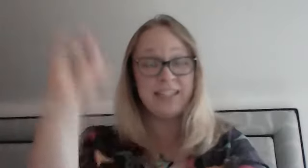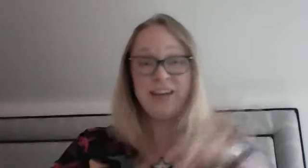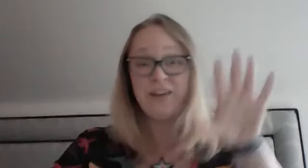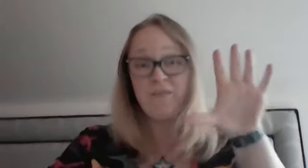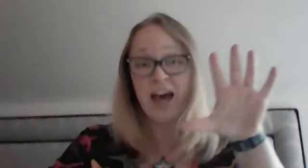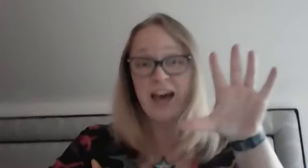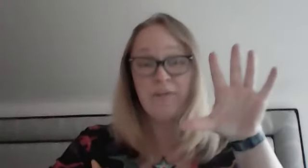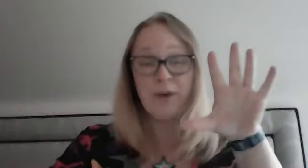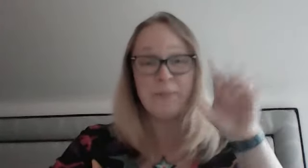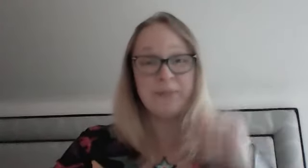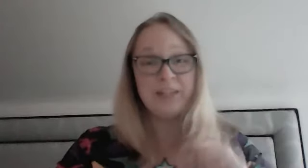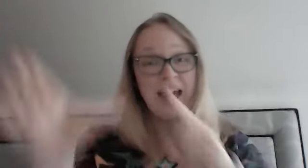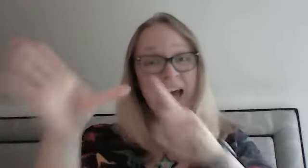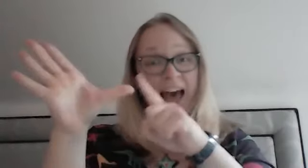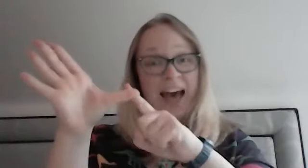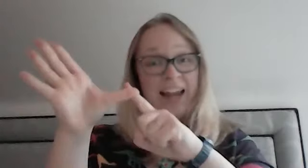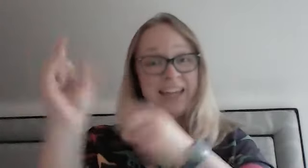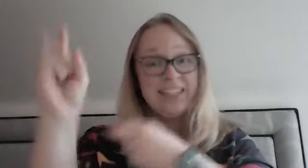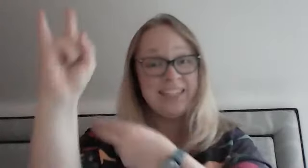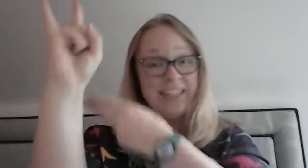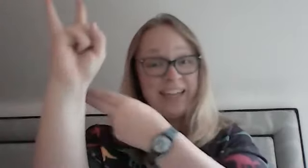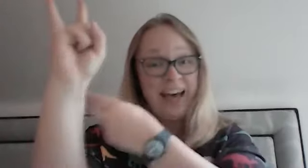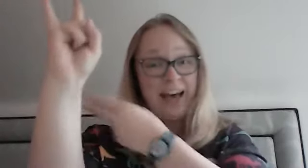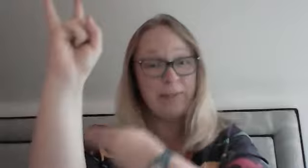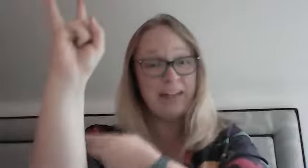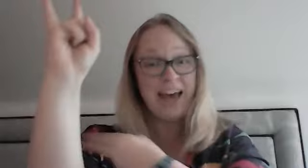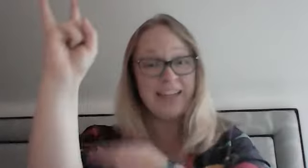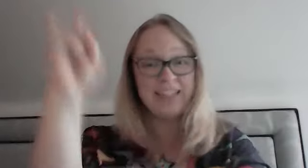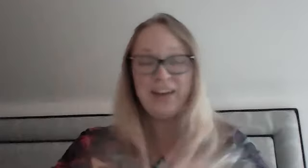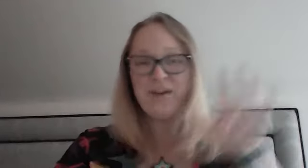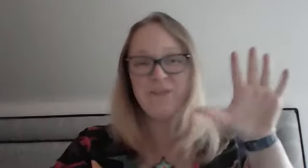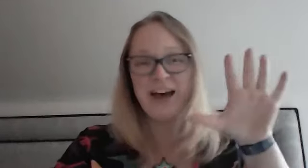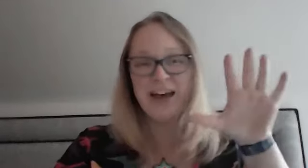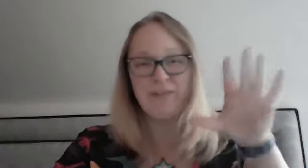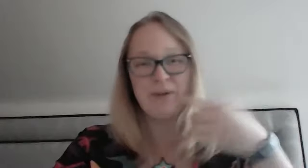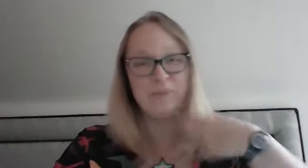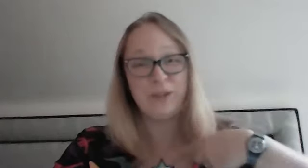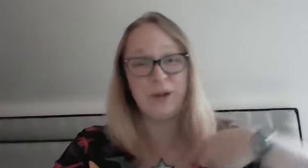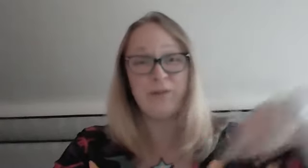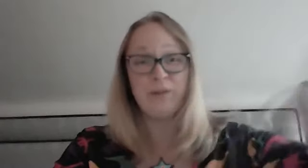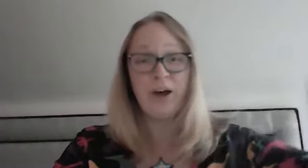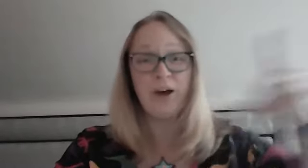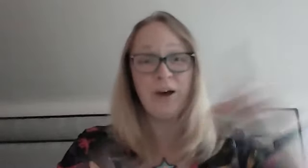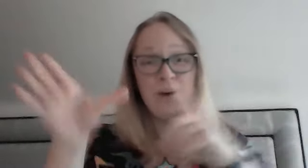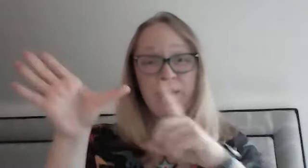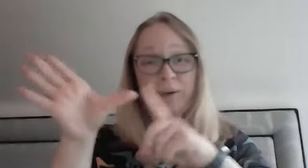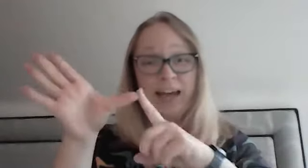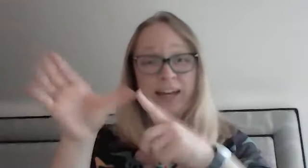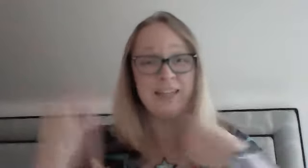five humps. Alice, the camel has five humps. So go Alice,